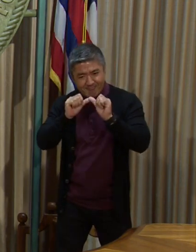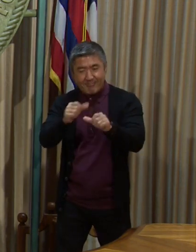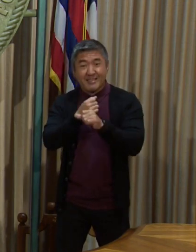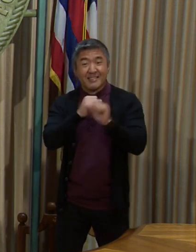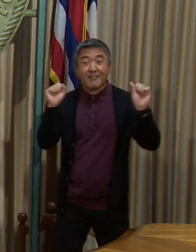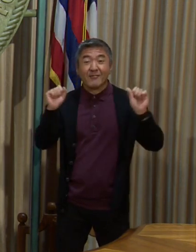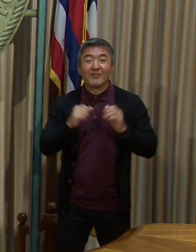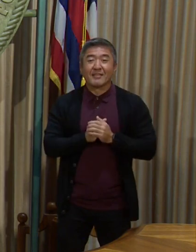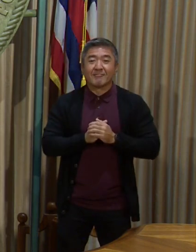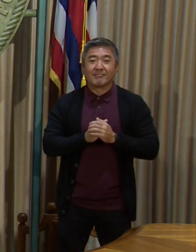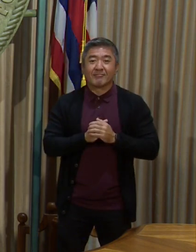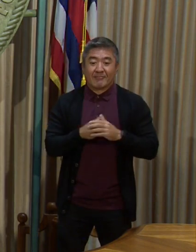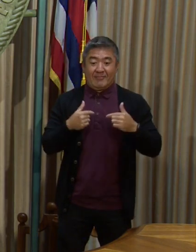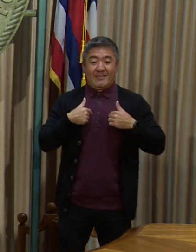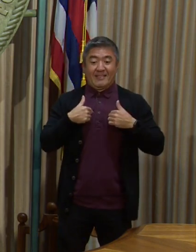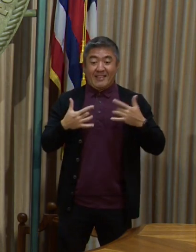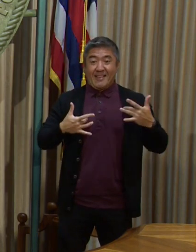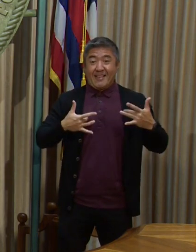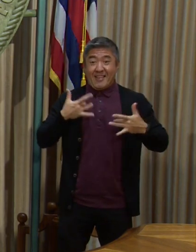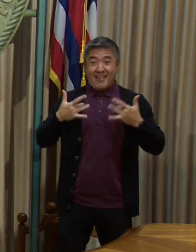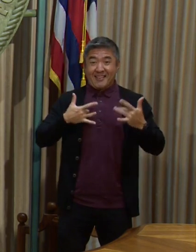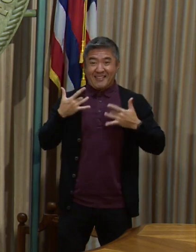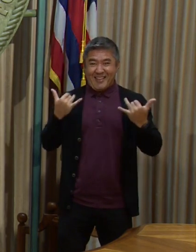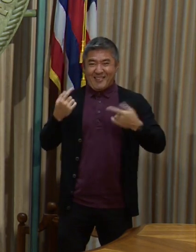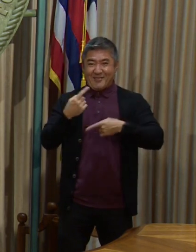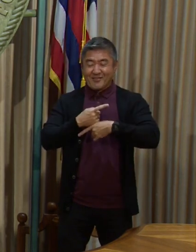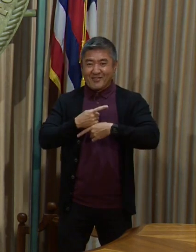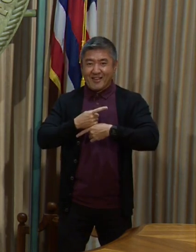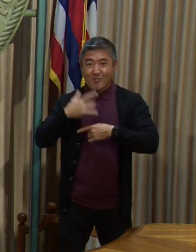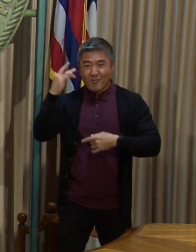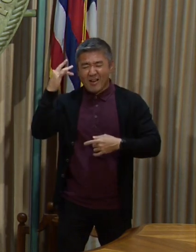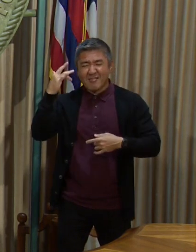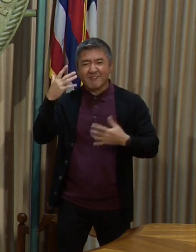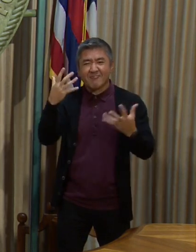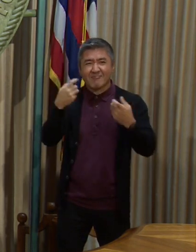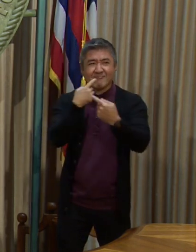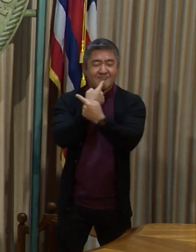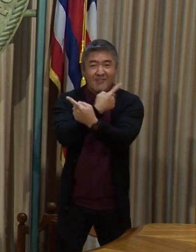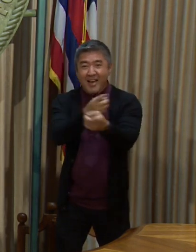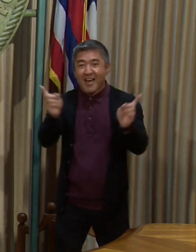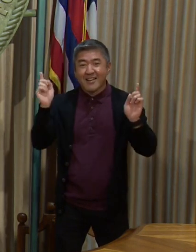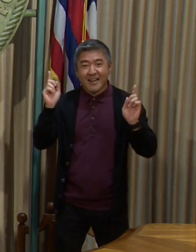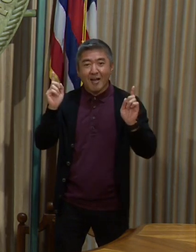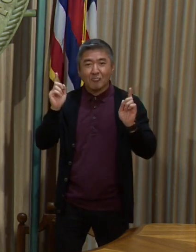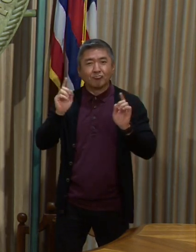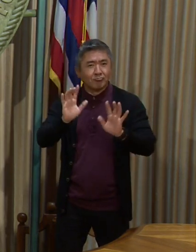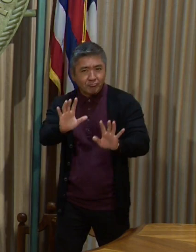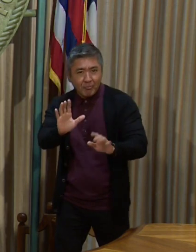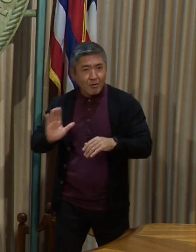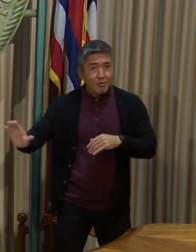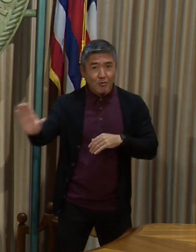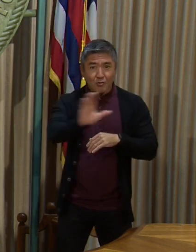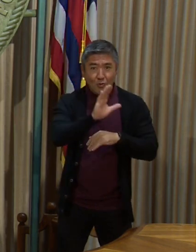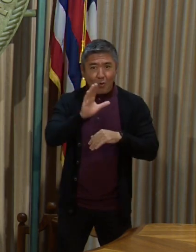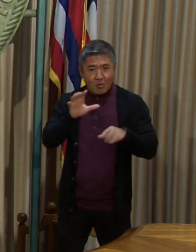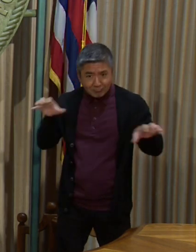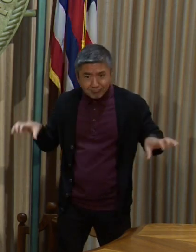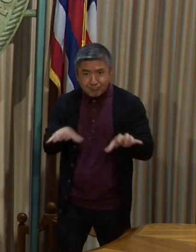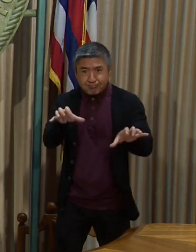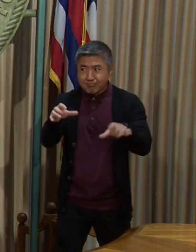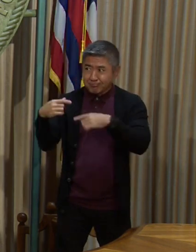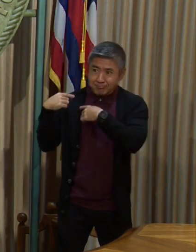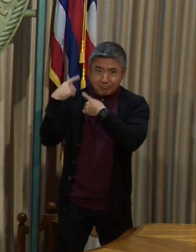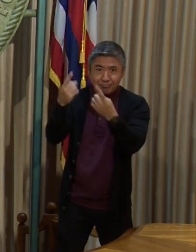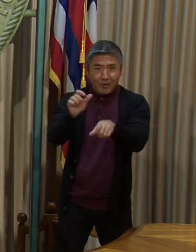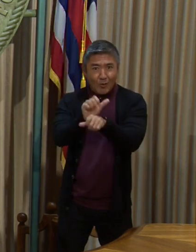I'm excited today to be able to announce, because of your collective actions, that